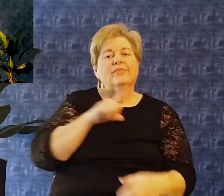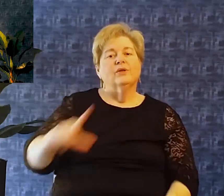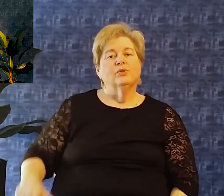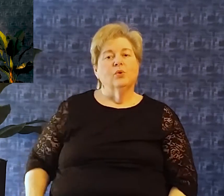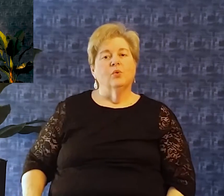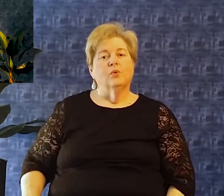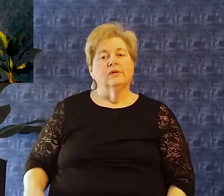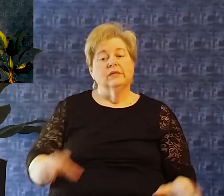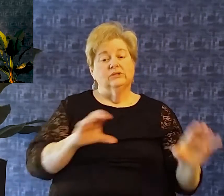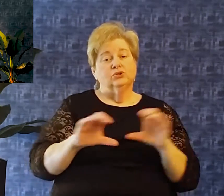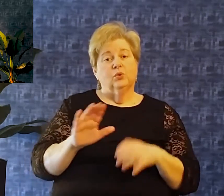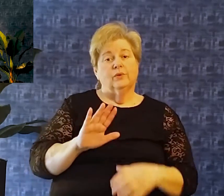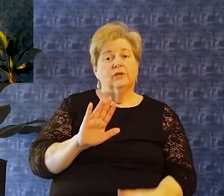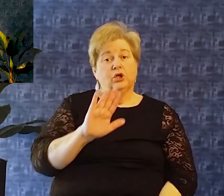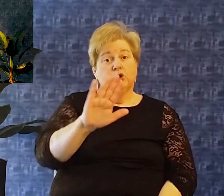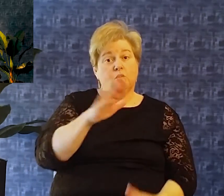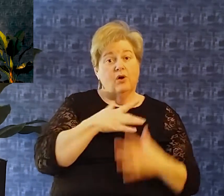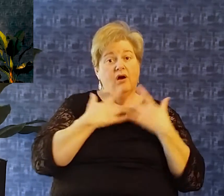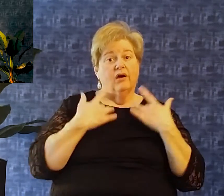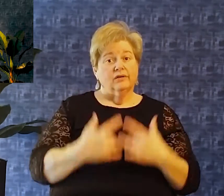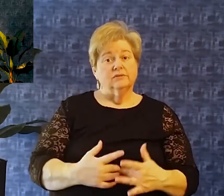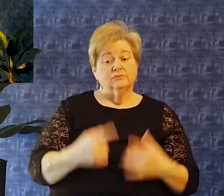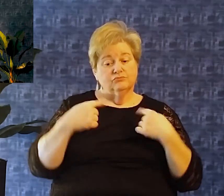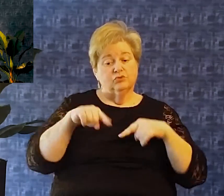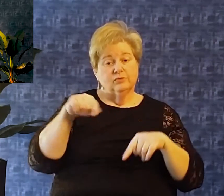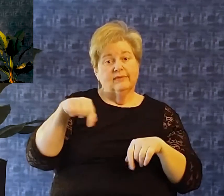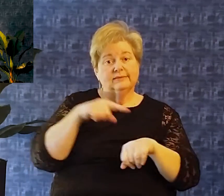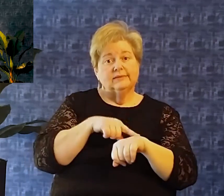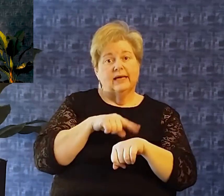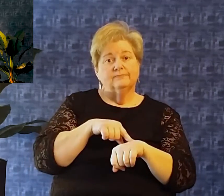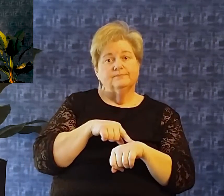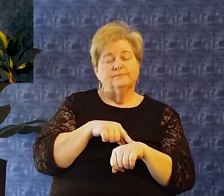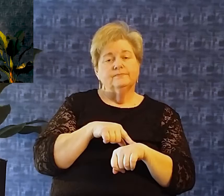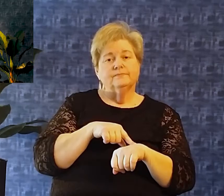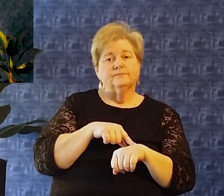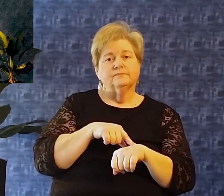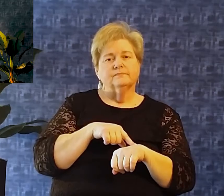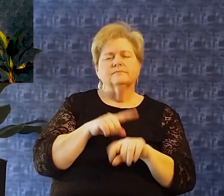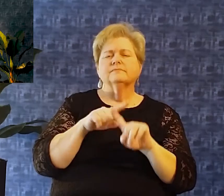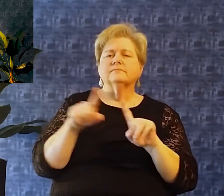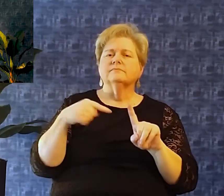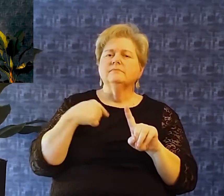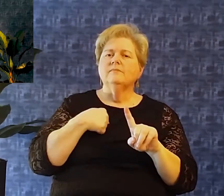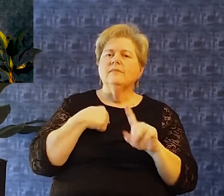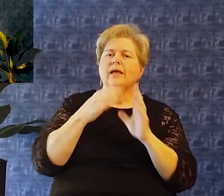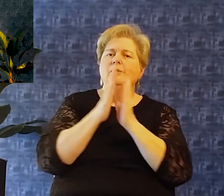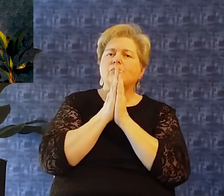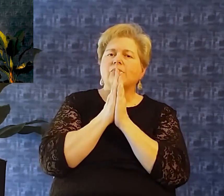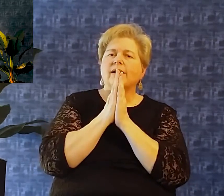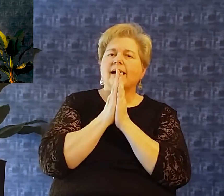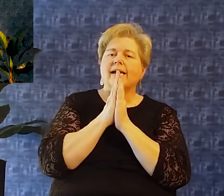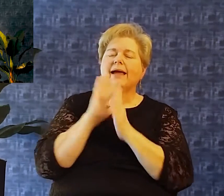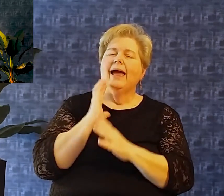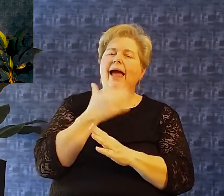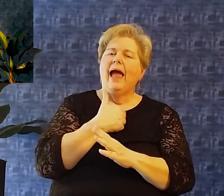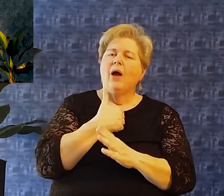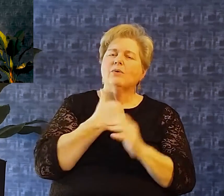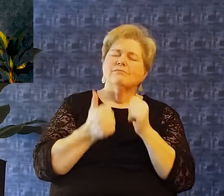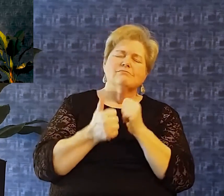What the lord is doing in in your particular heart during this time But I do pray that our